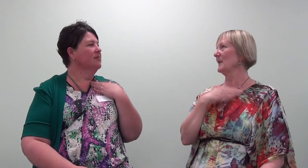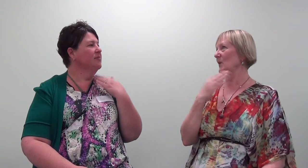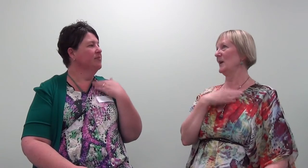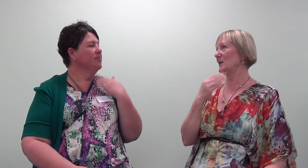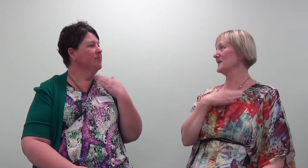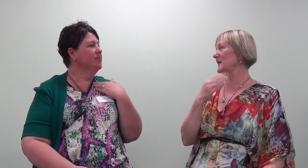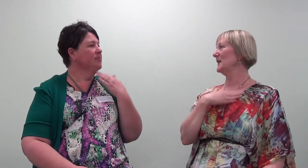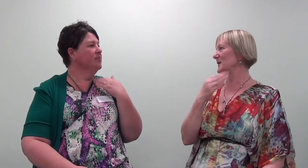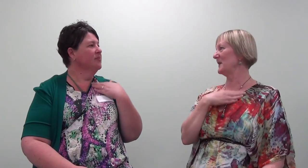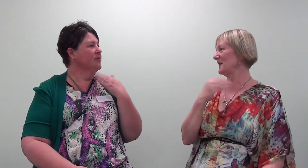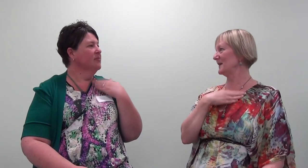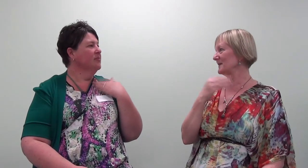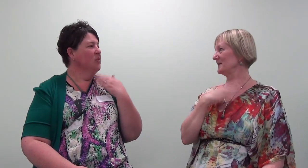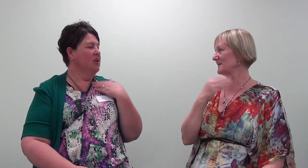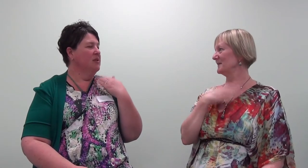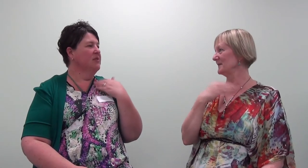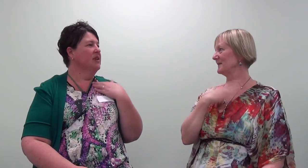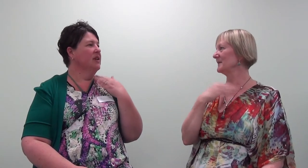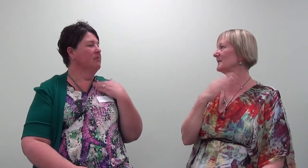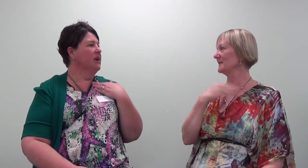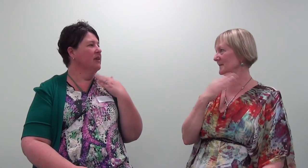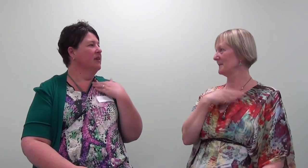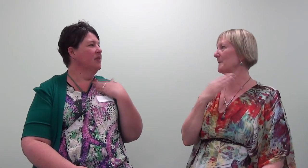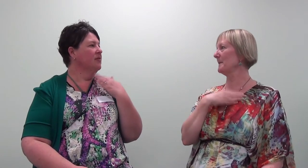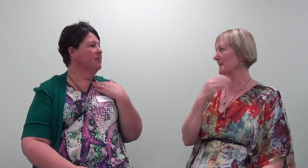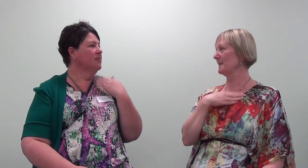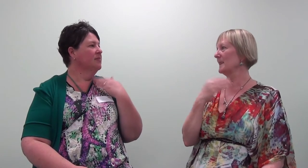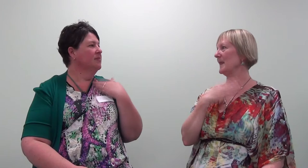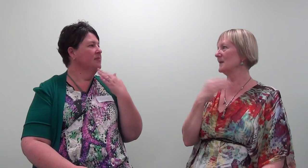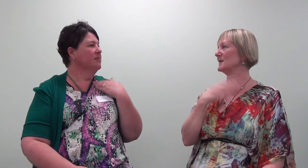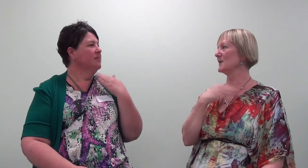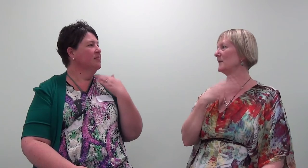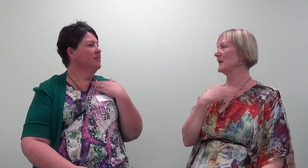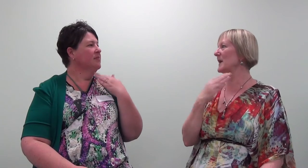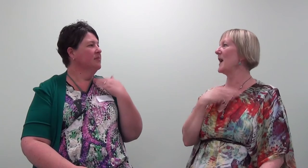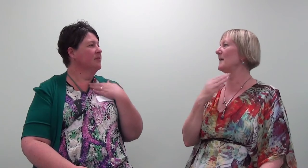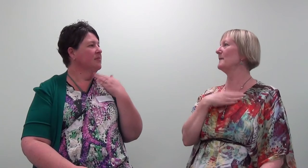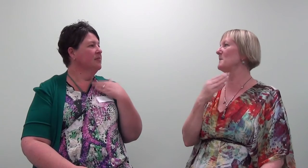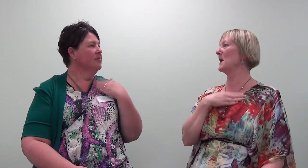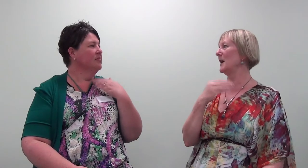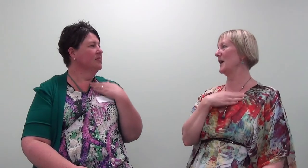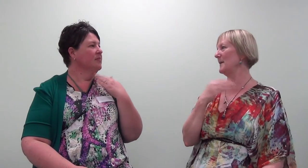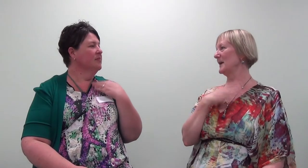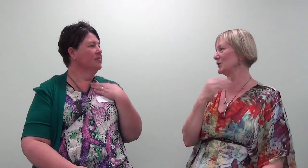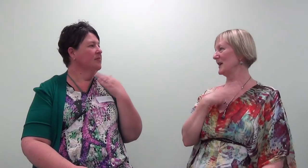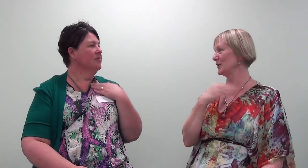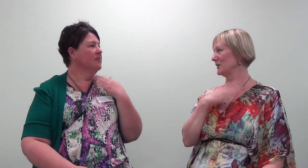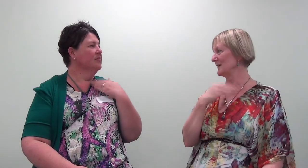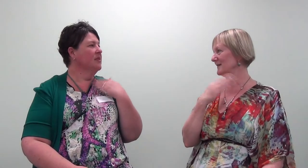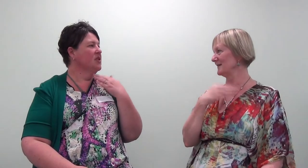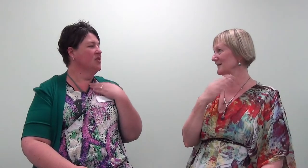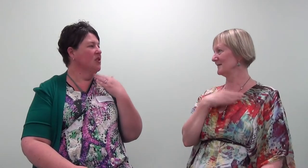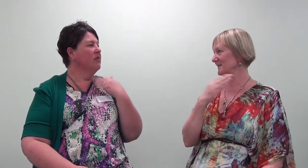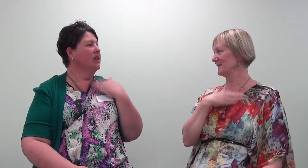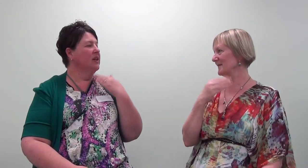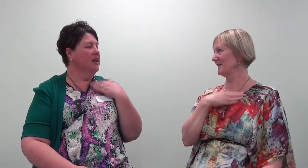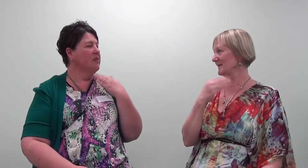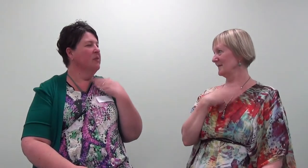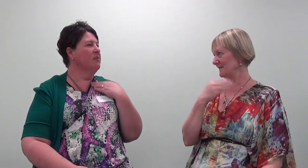When I was feeling it back then. Dissolving it out of my imagination. And dissolving it out of my